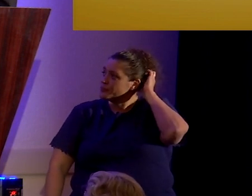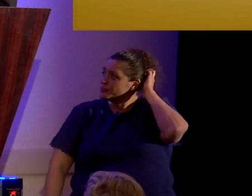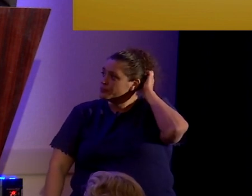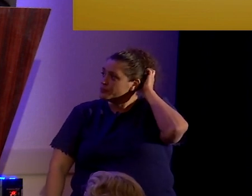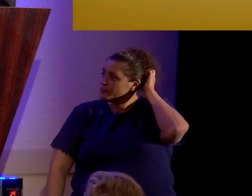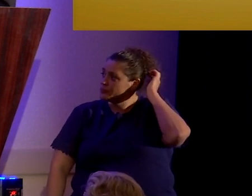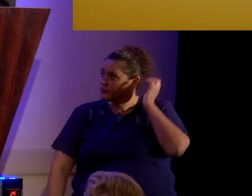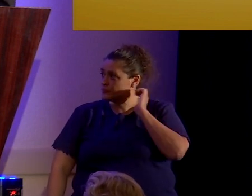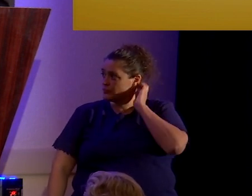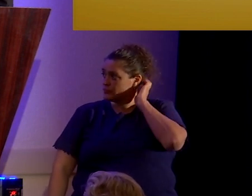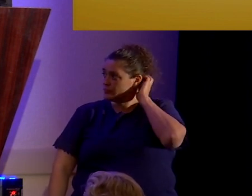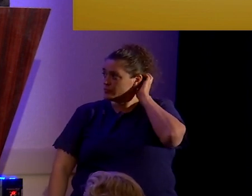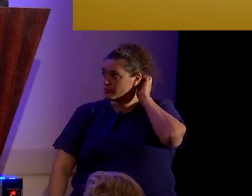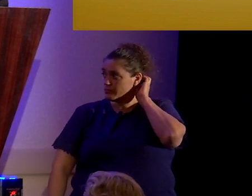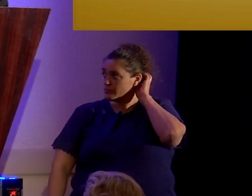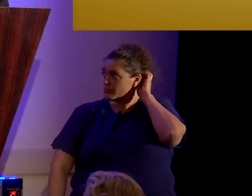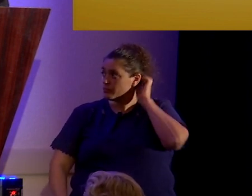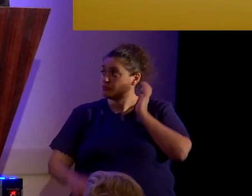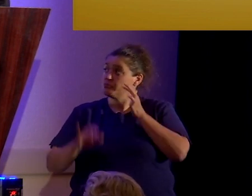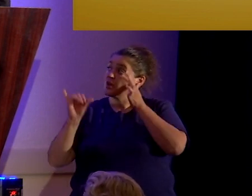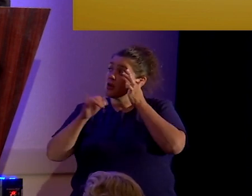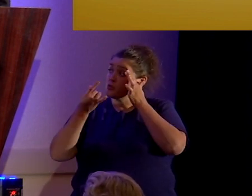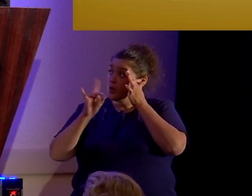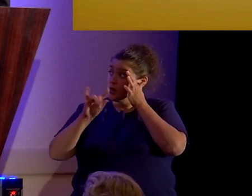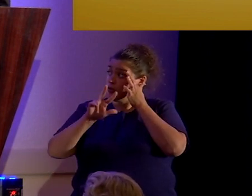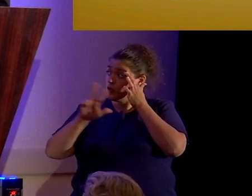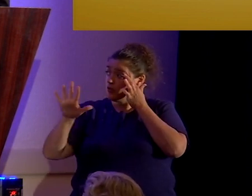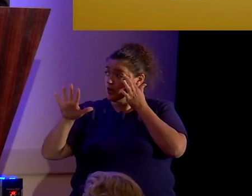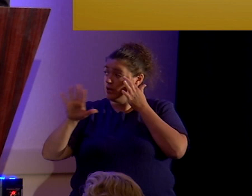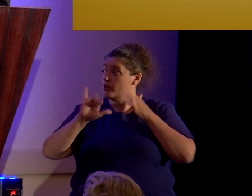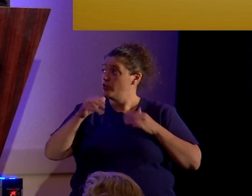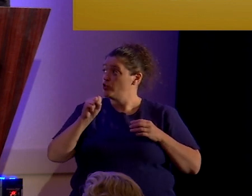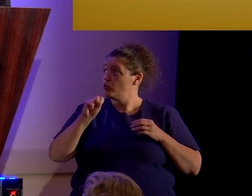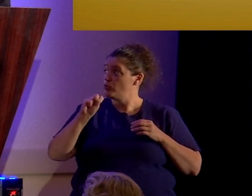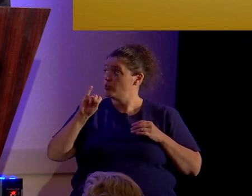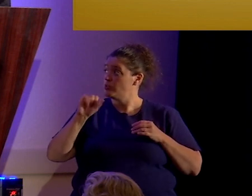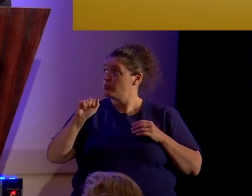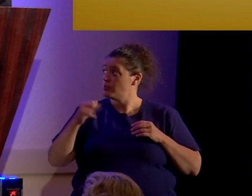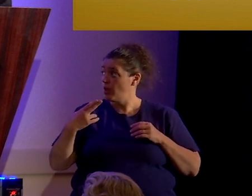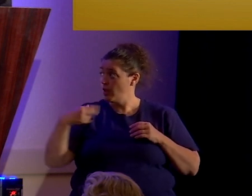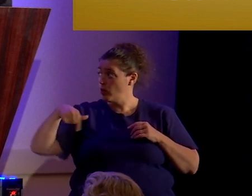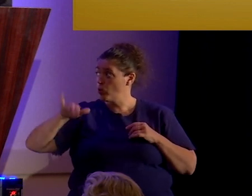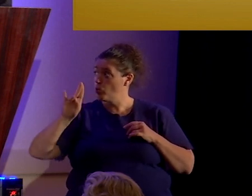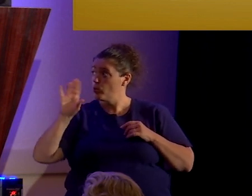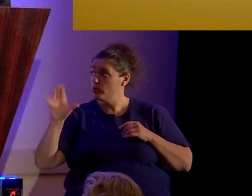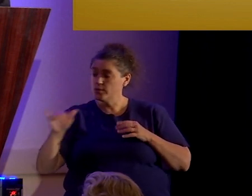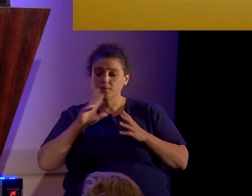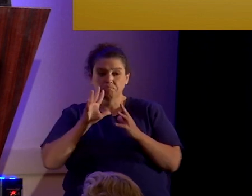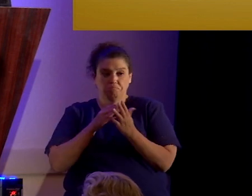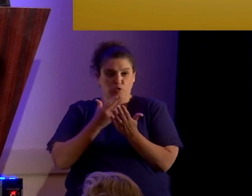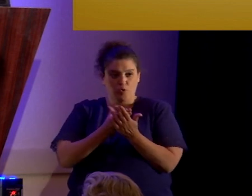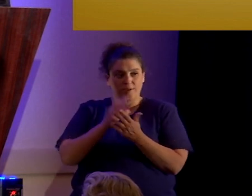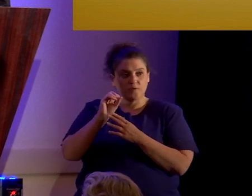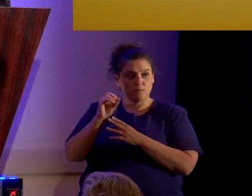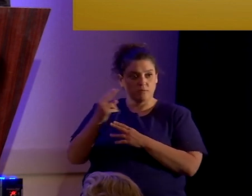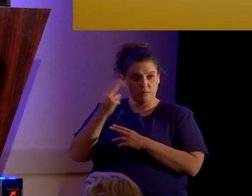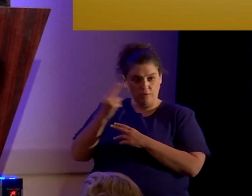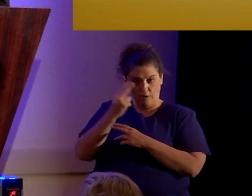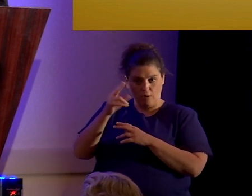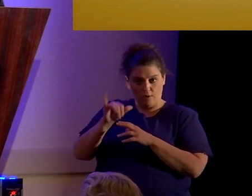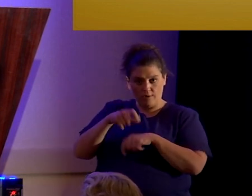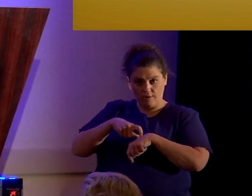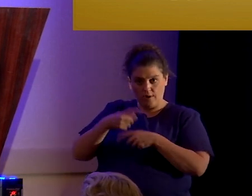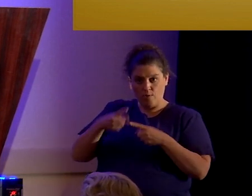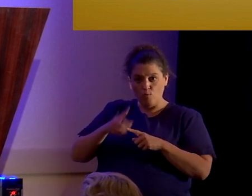1835, a guy by the name of Josiah Quincy comes to, uh, Kirtland, Ohio. The Mormons are in, in, Kirtland